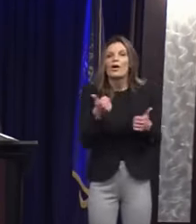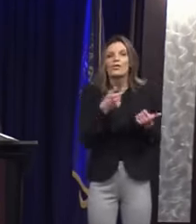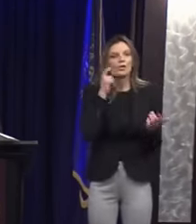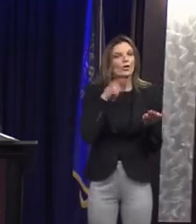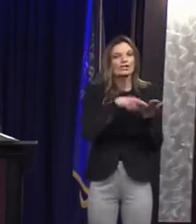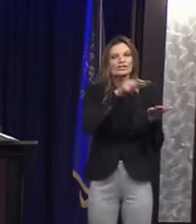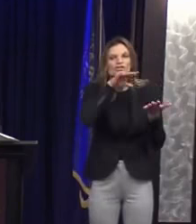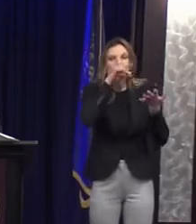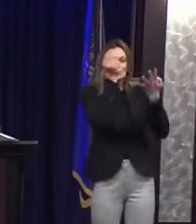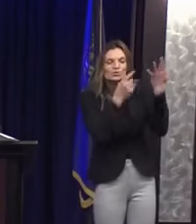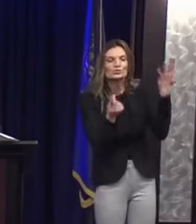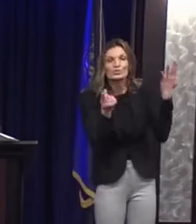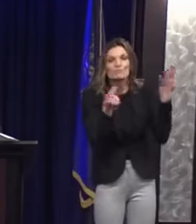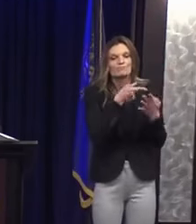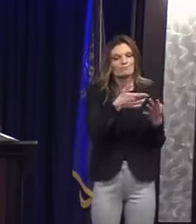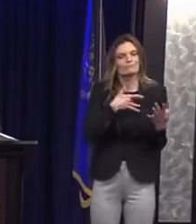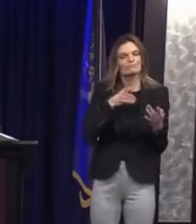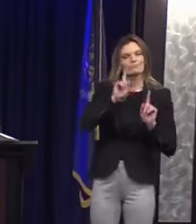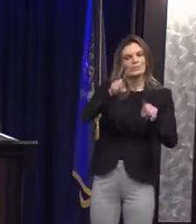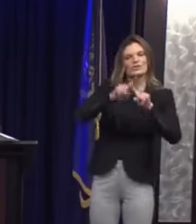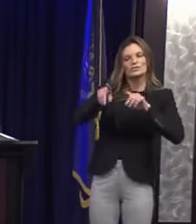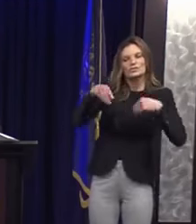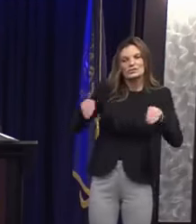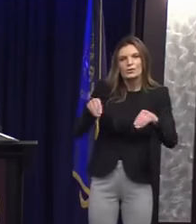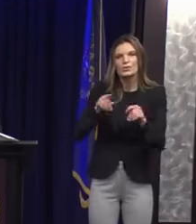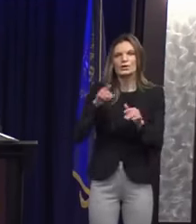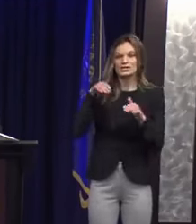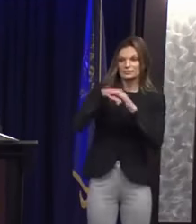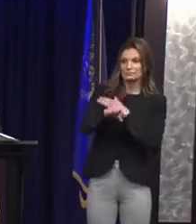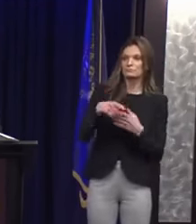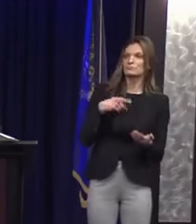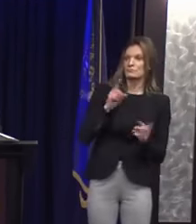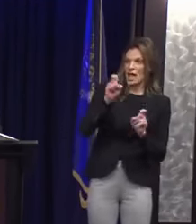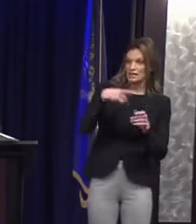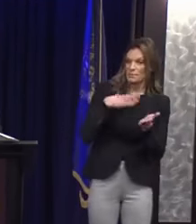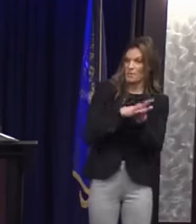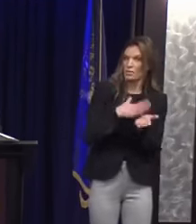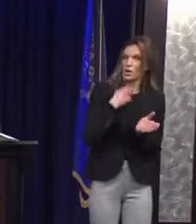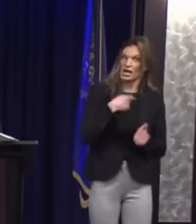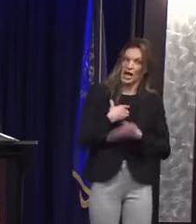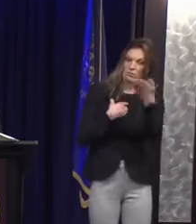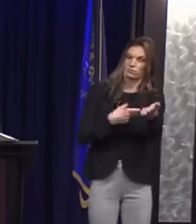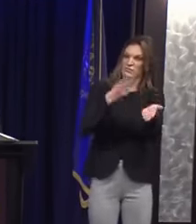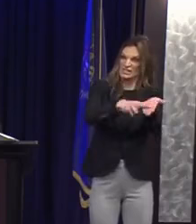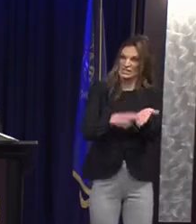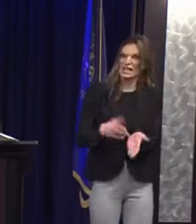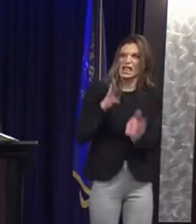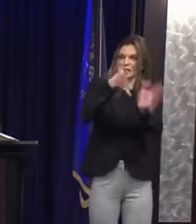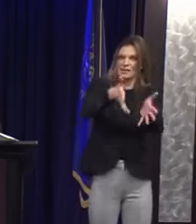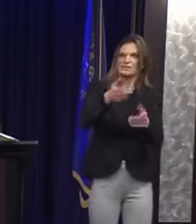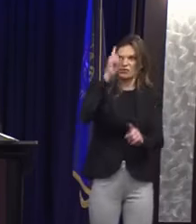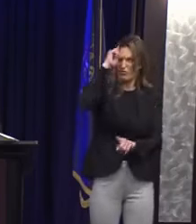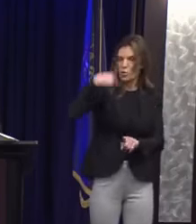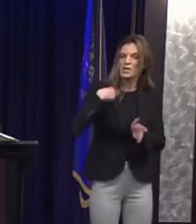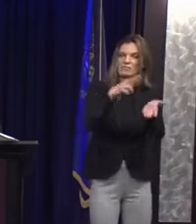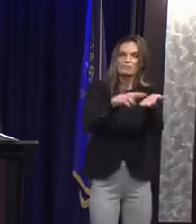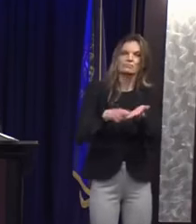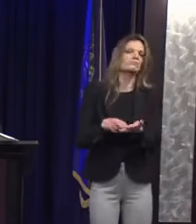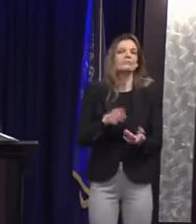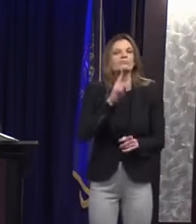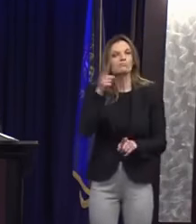And although it is illegal to collect signatures on private property, such as store parking lots without permission,